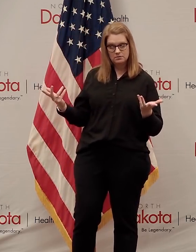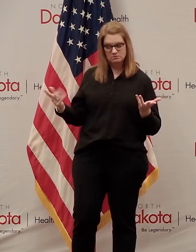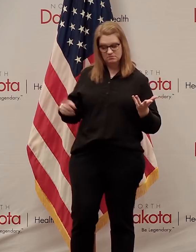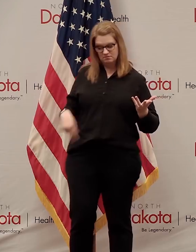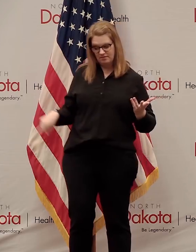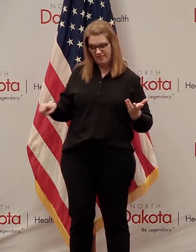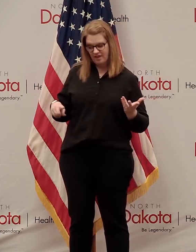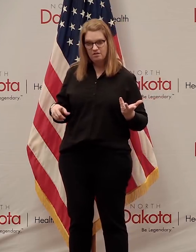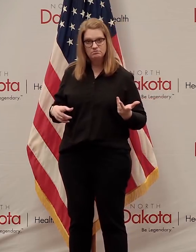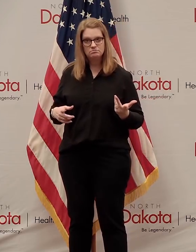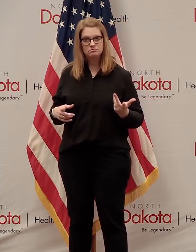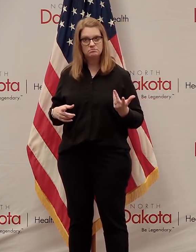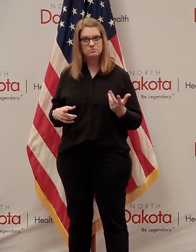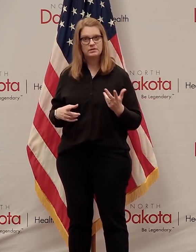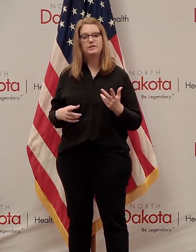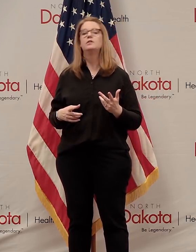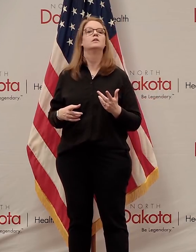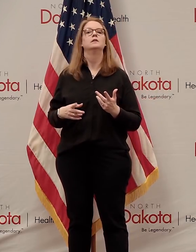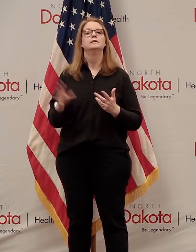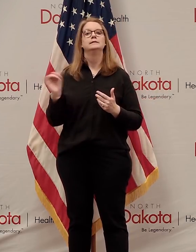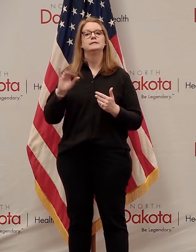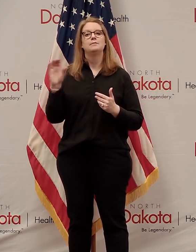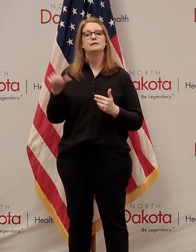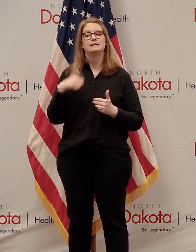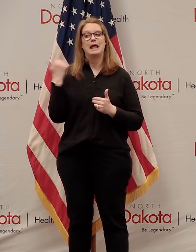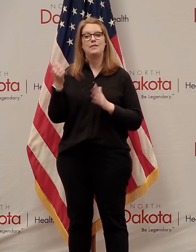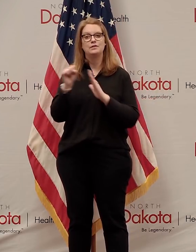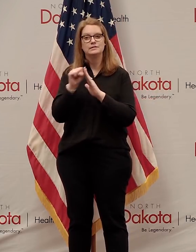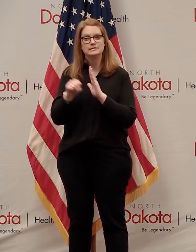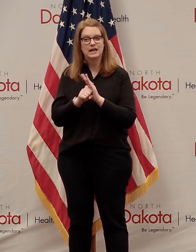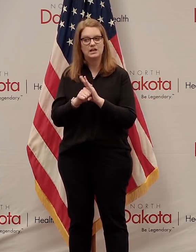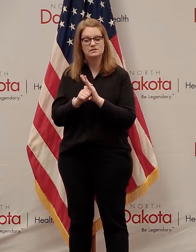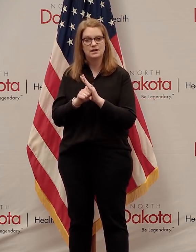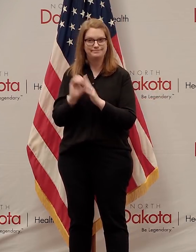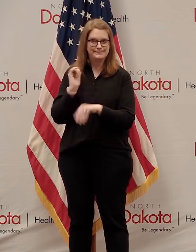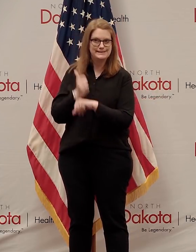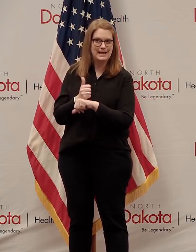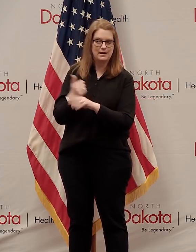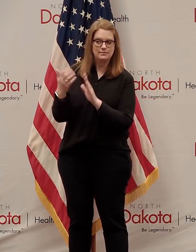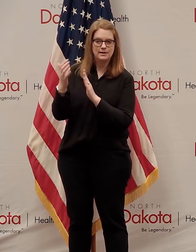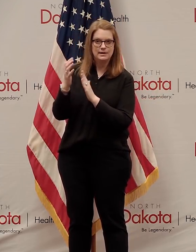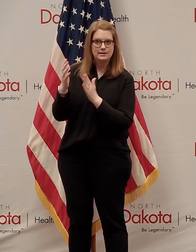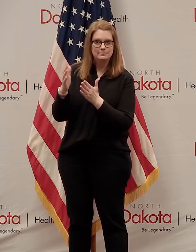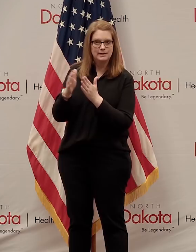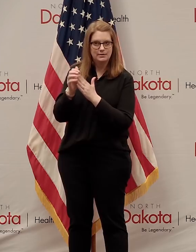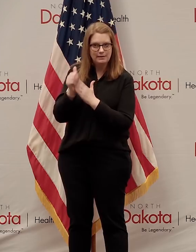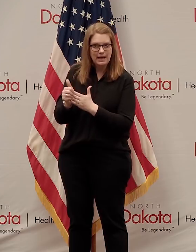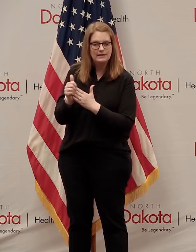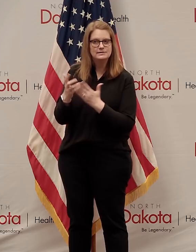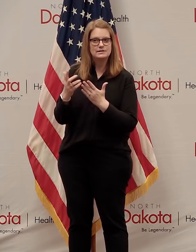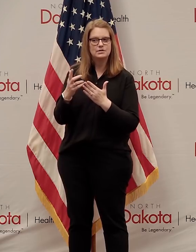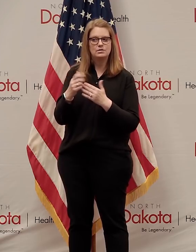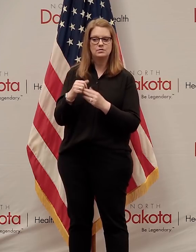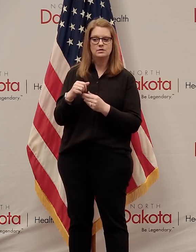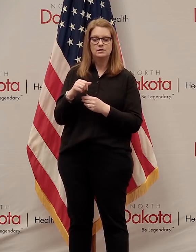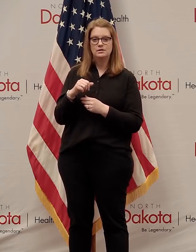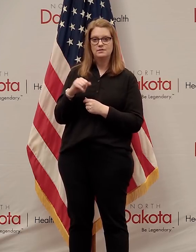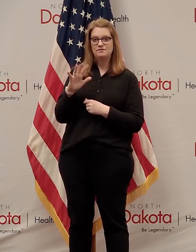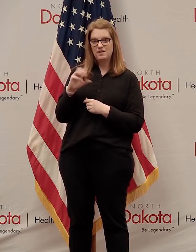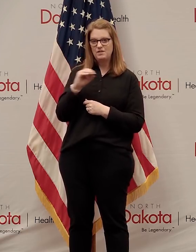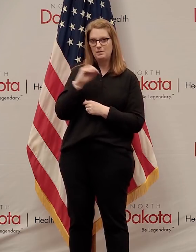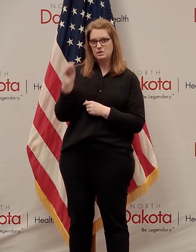if you're, as many other states have already issued guidance, in some cases it's 50% of occupancy.